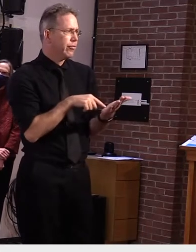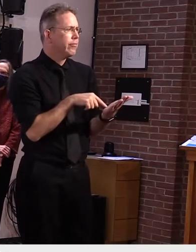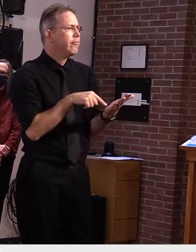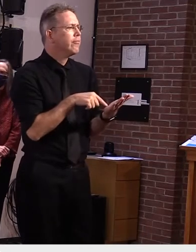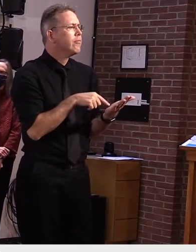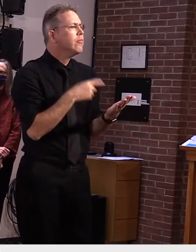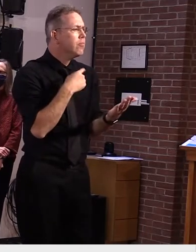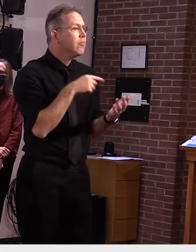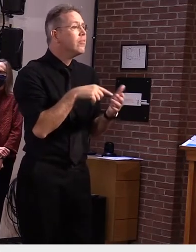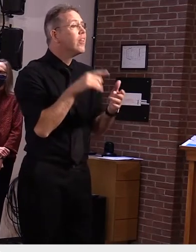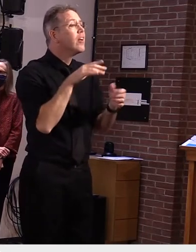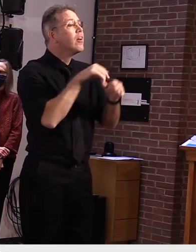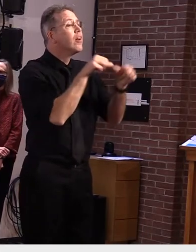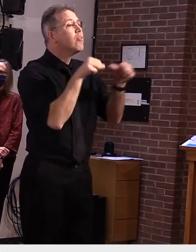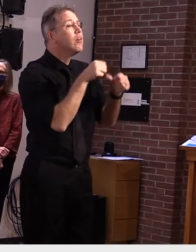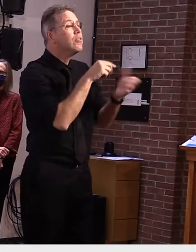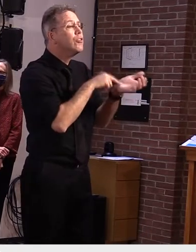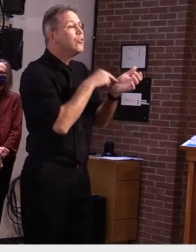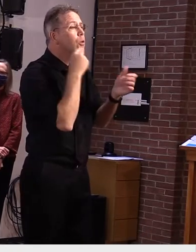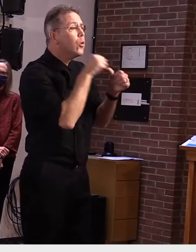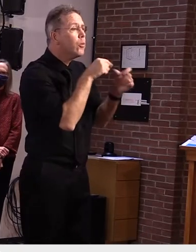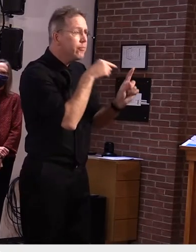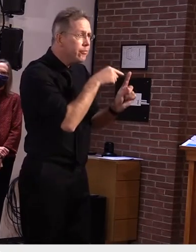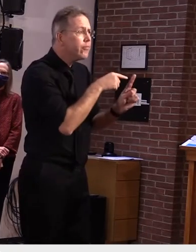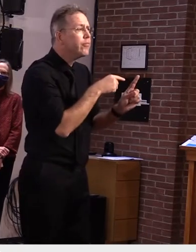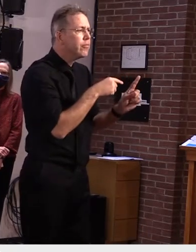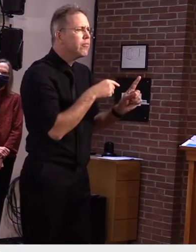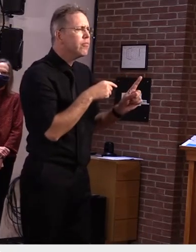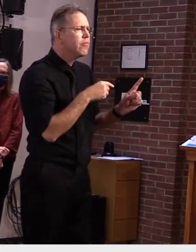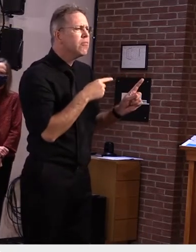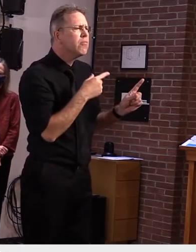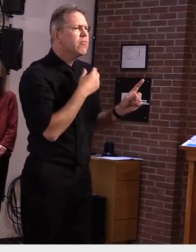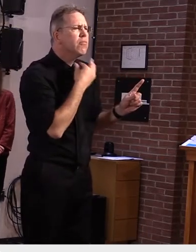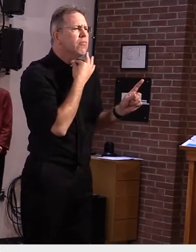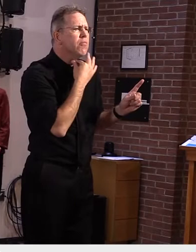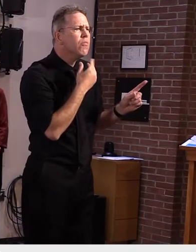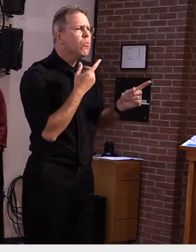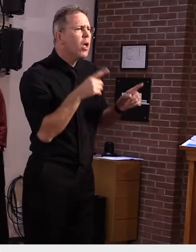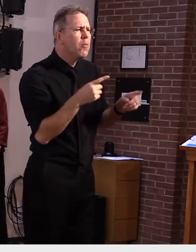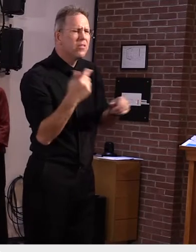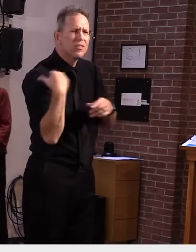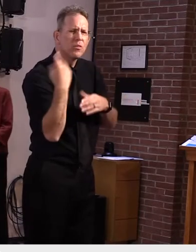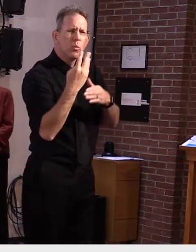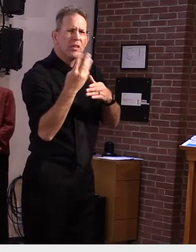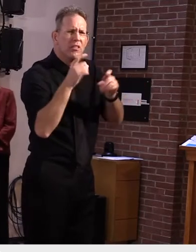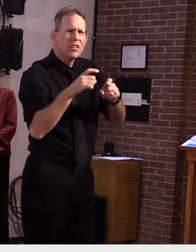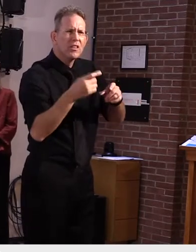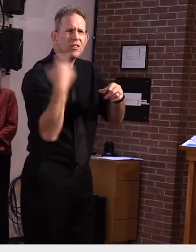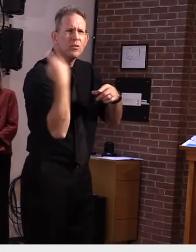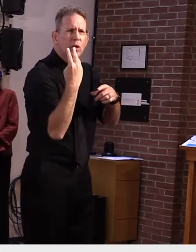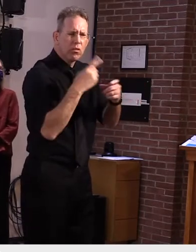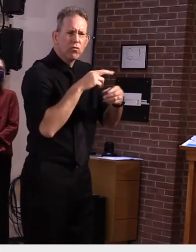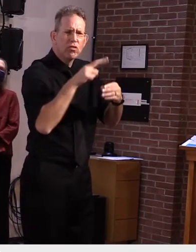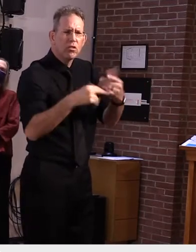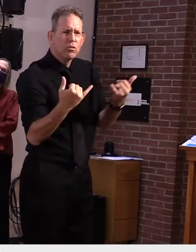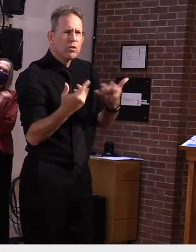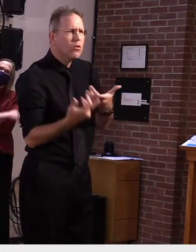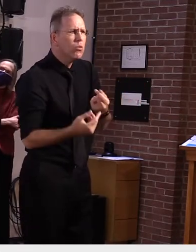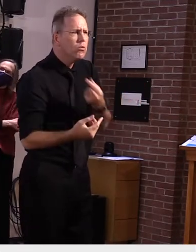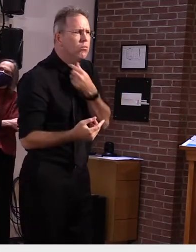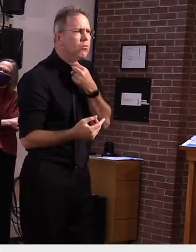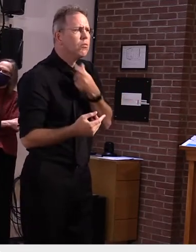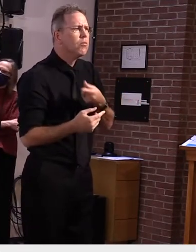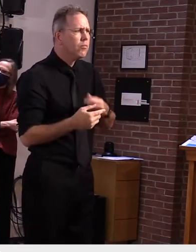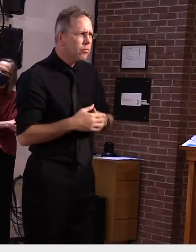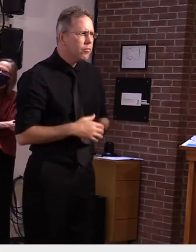i think performed on wednesday with results on thursday and then the second round would be done